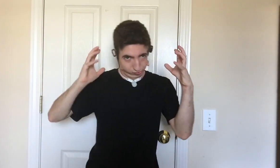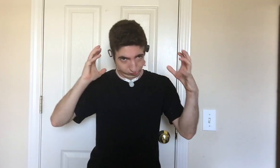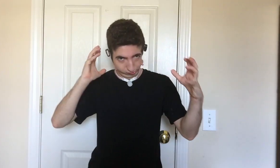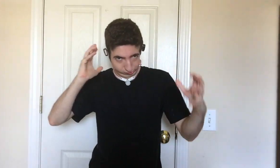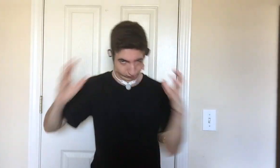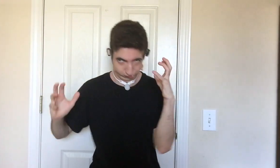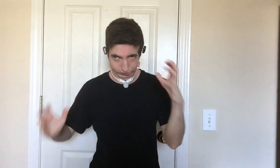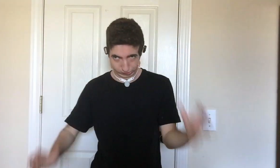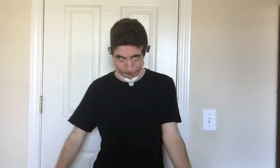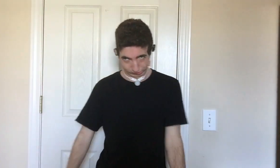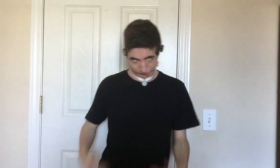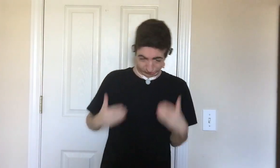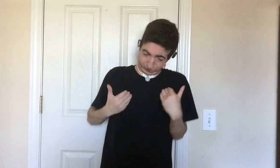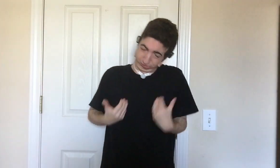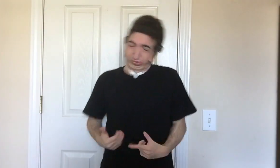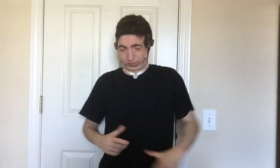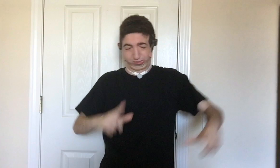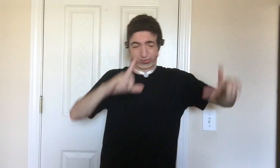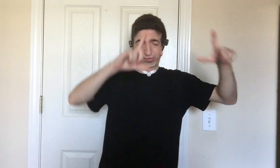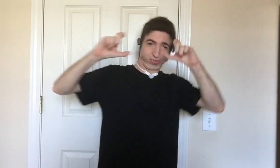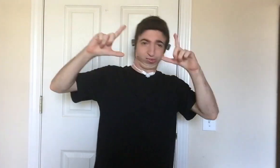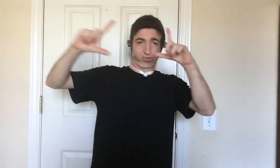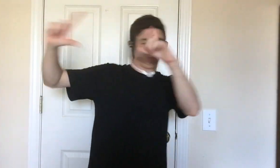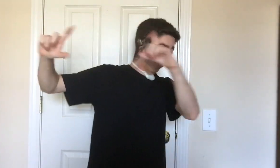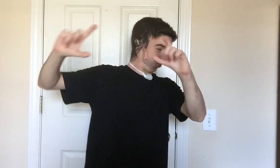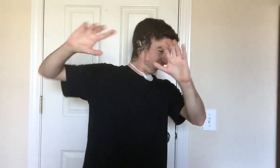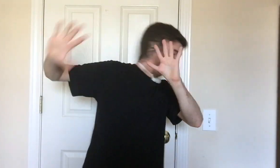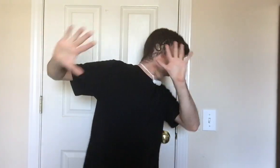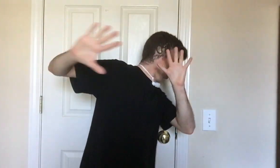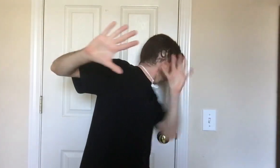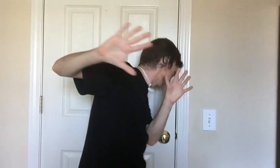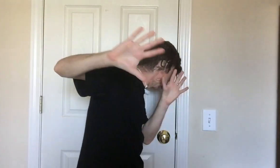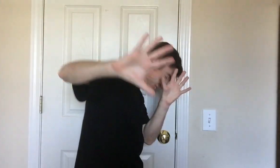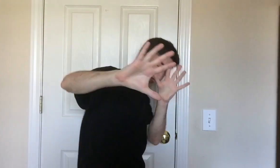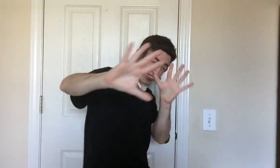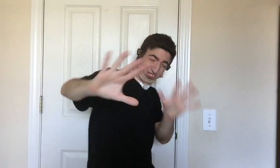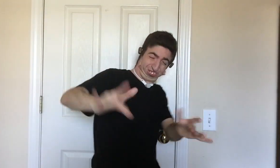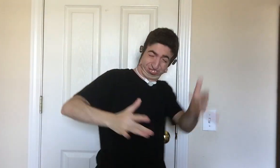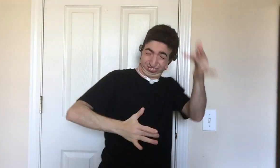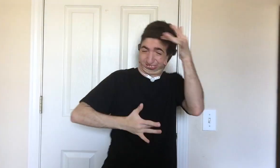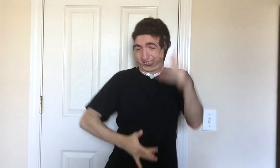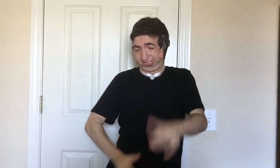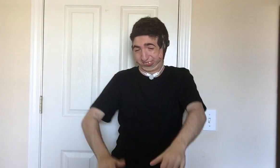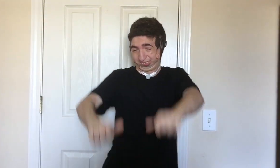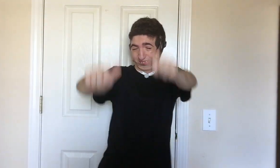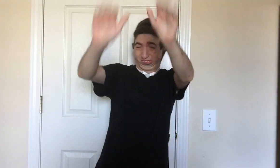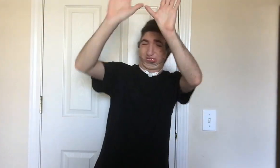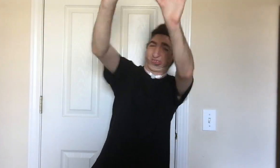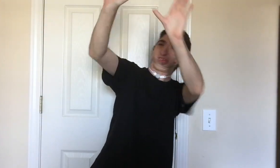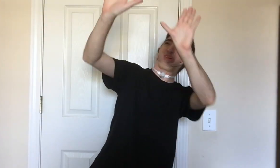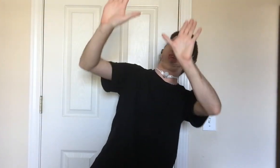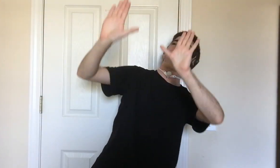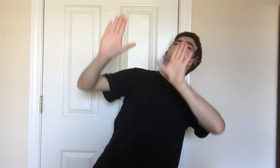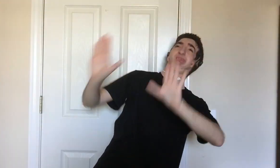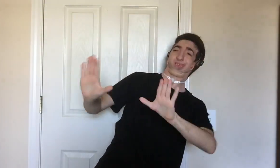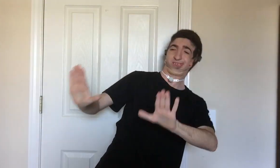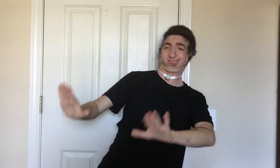Tired of all these cameras flashing, sick of being poised